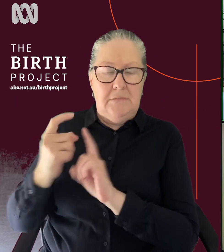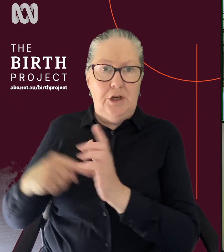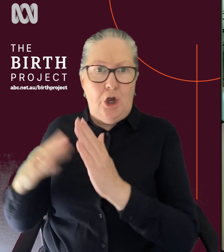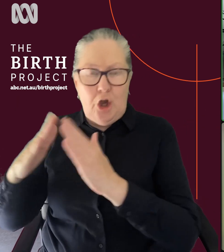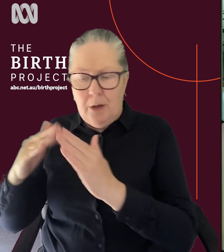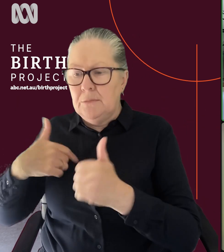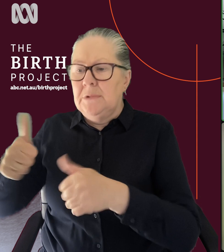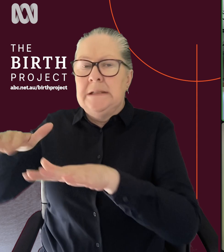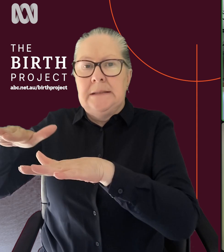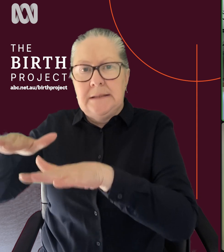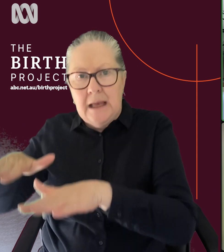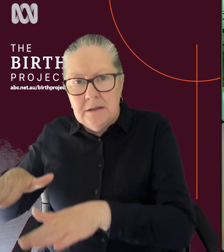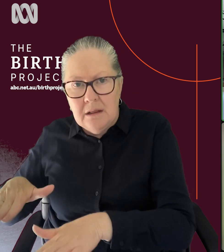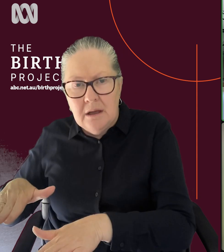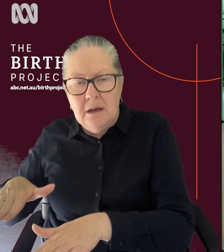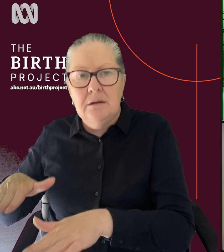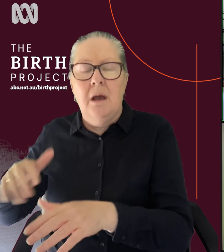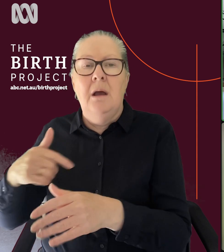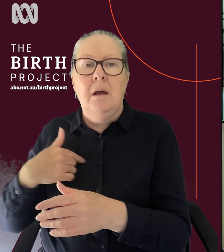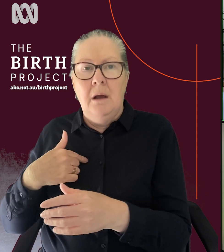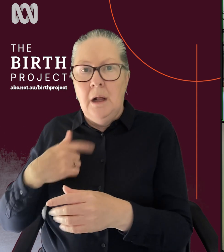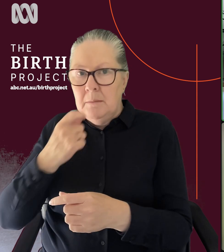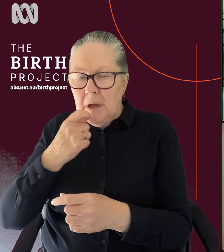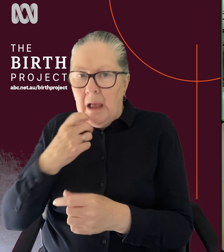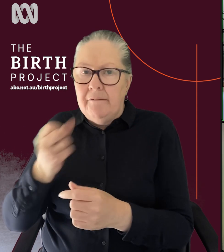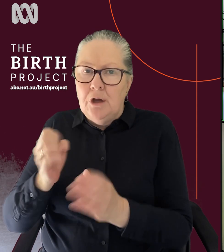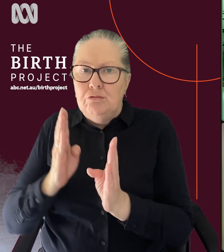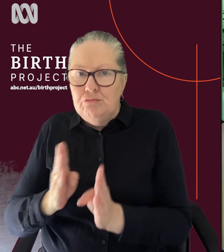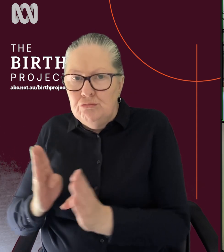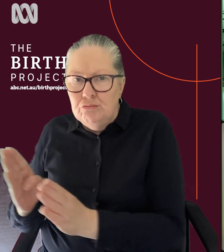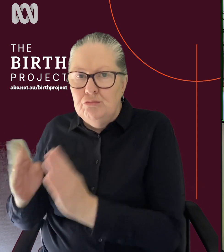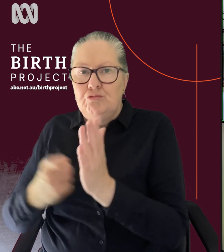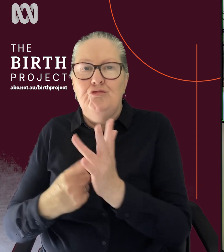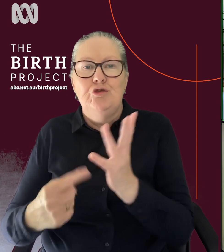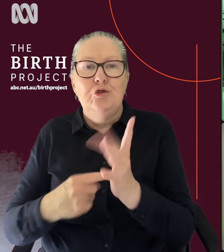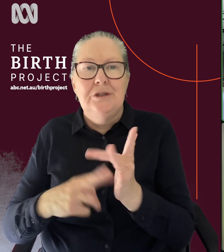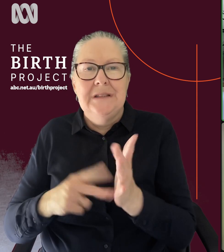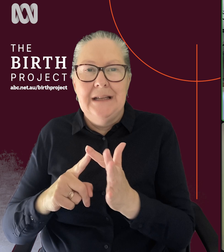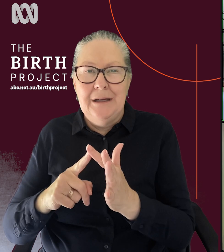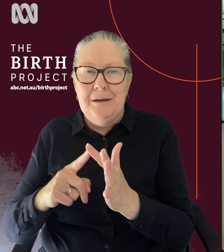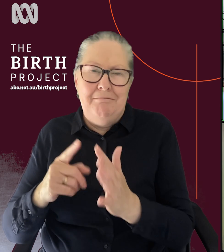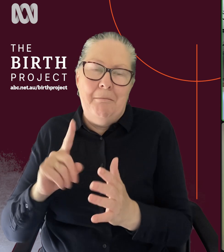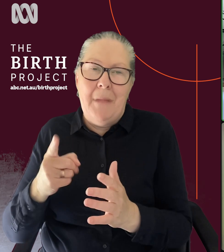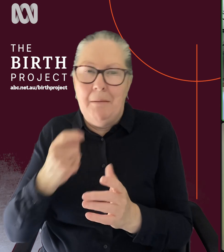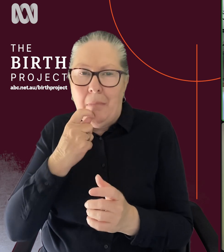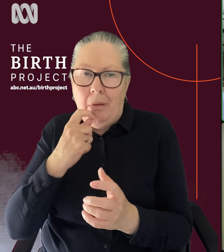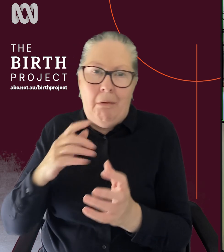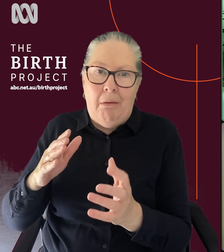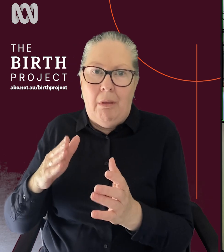back in at home, helping me settle into kind of a, you know, a bit of a routine. I hesitate to say that word because it changes constantly. But